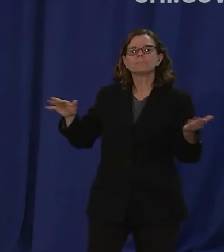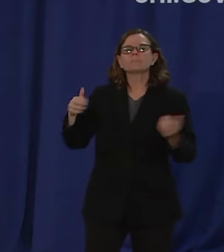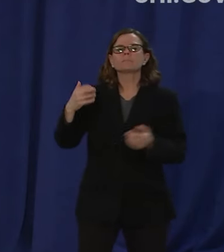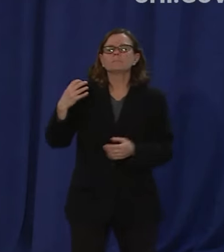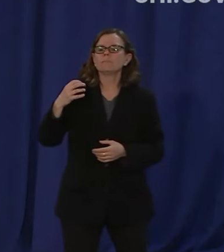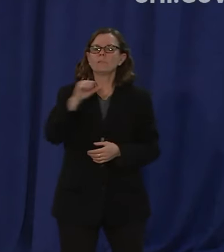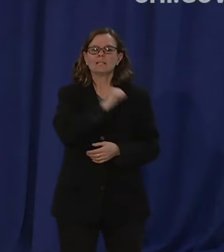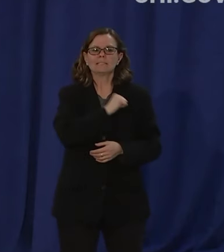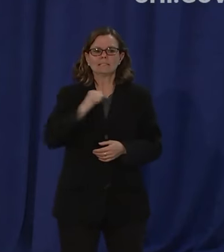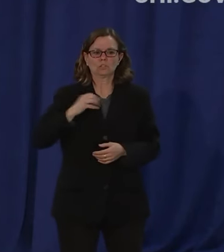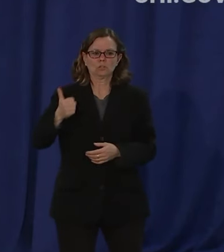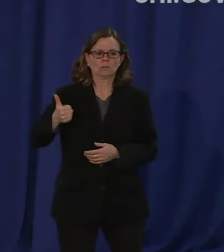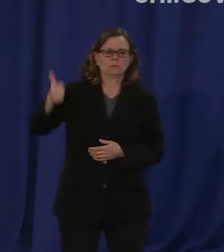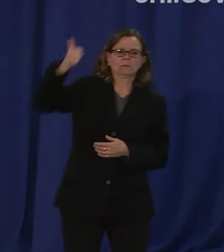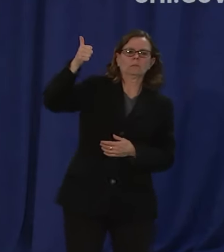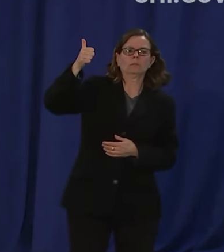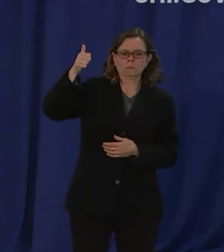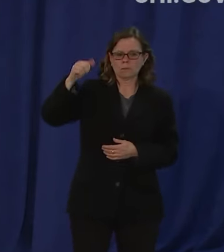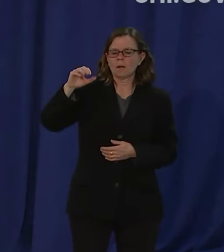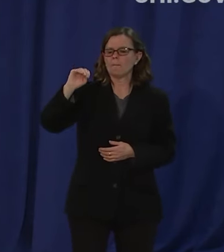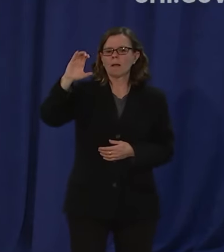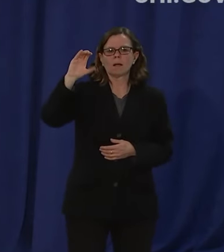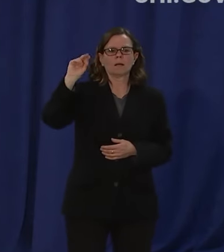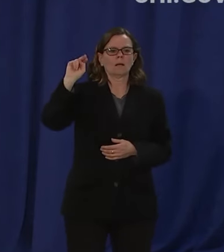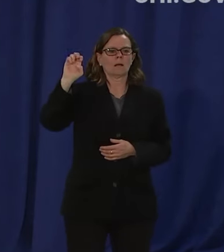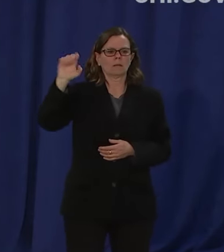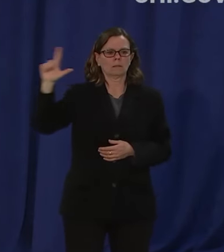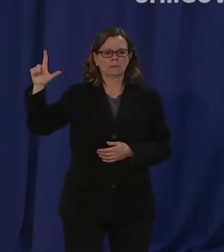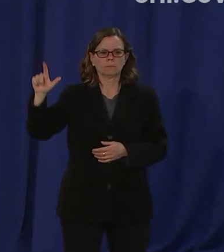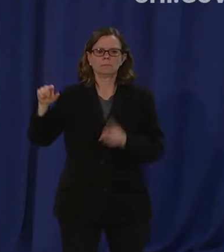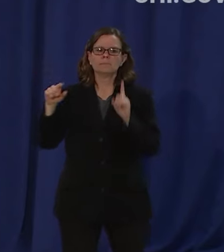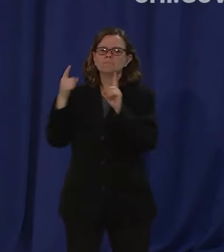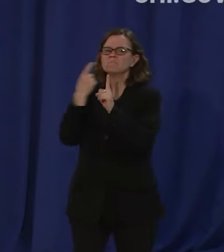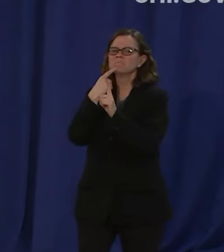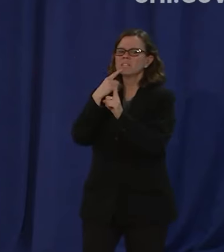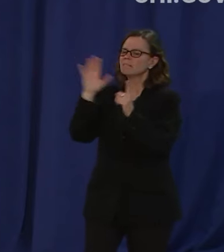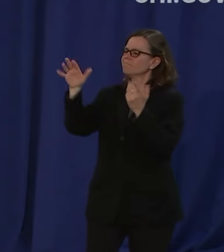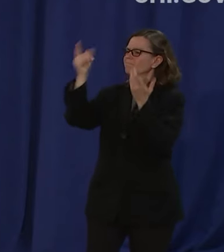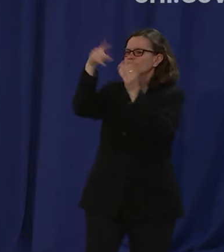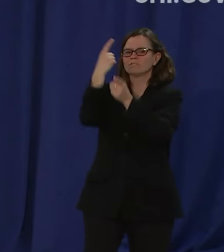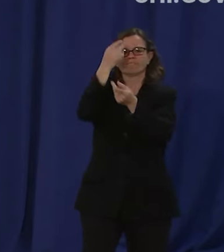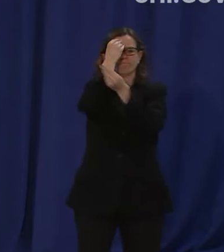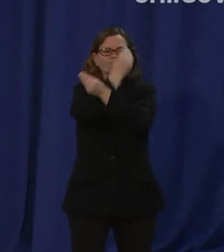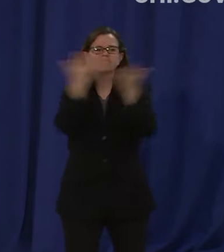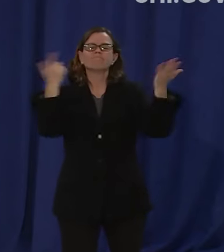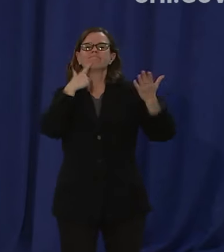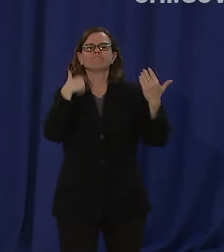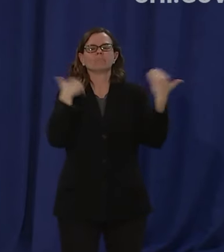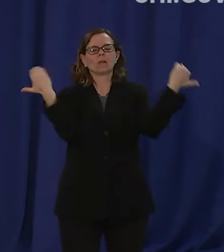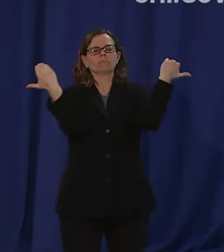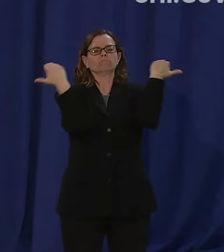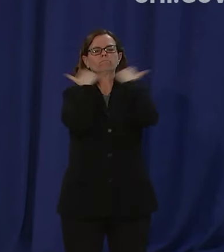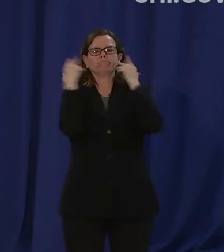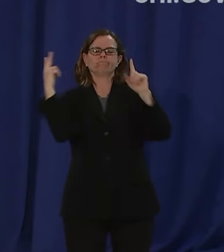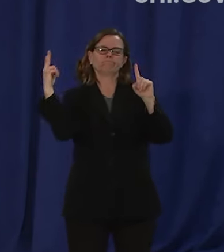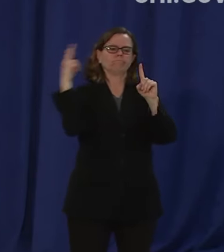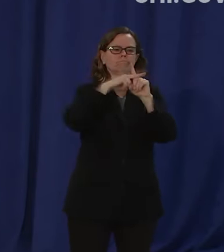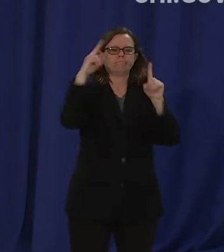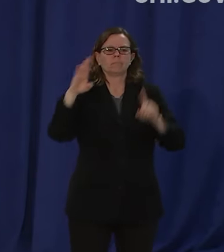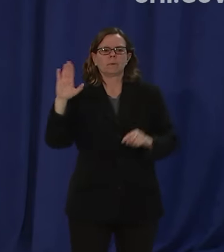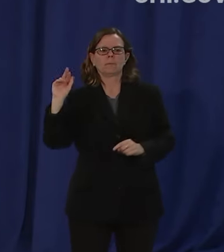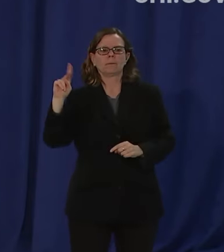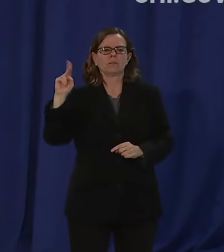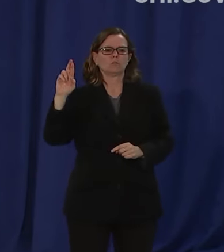bankruptcy instead of giving them a federal bailout he singled out illinois as giving too much to public employee unions